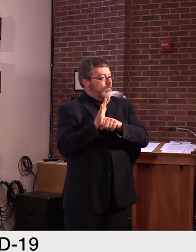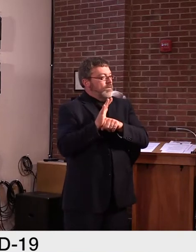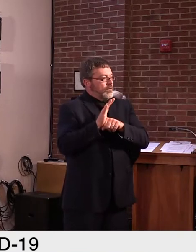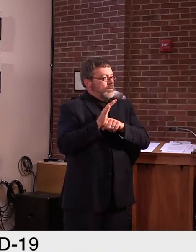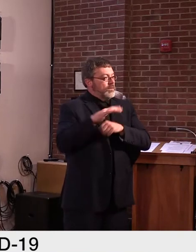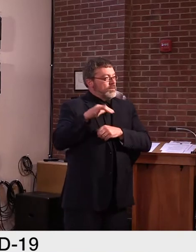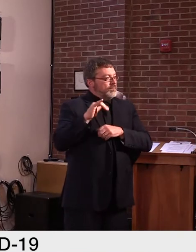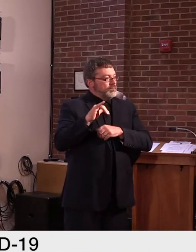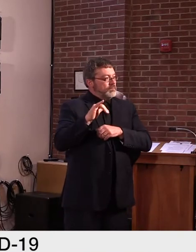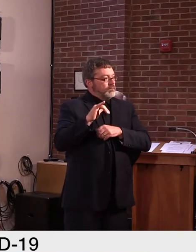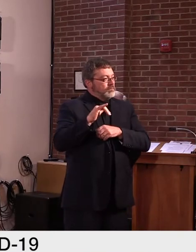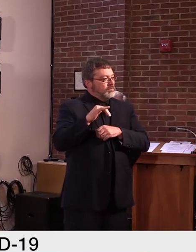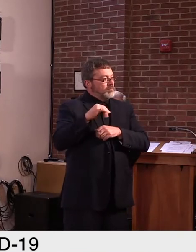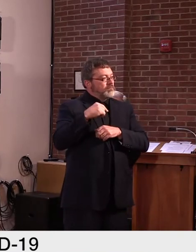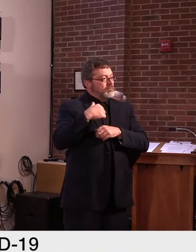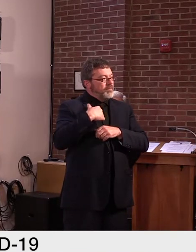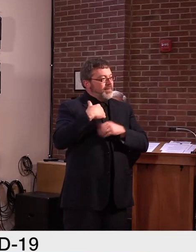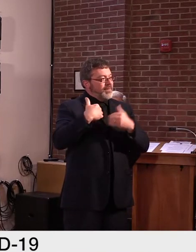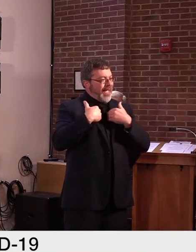and total cases.